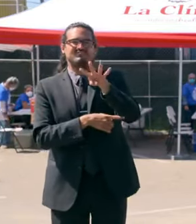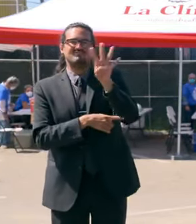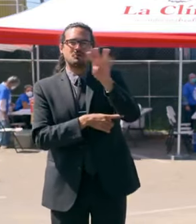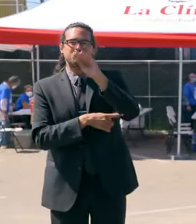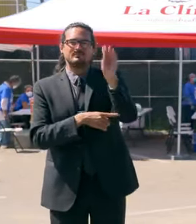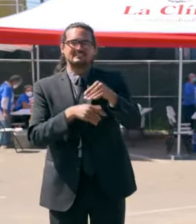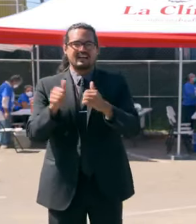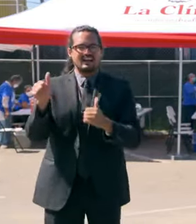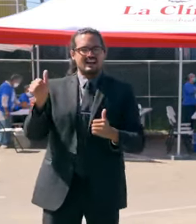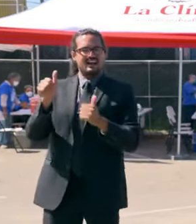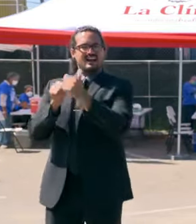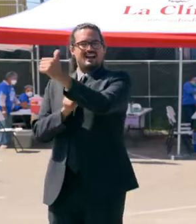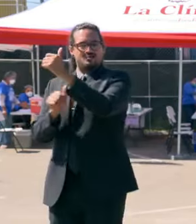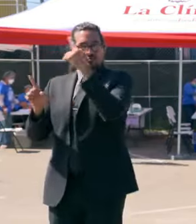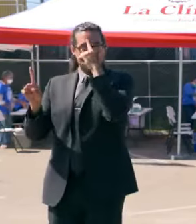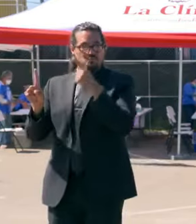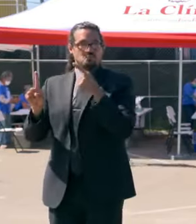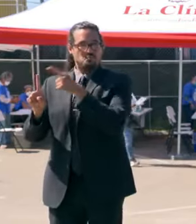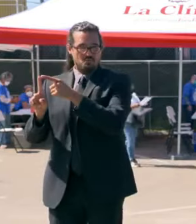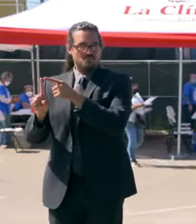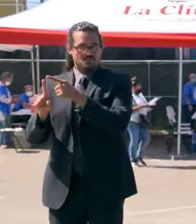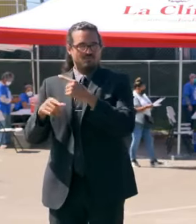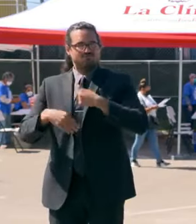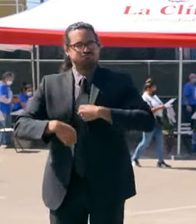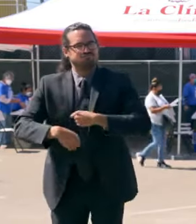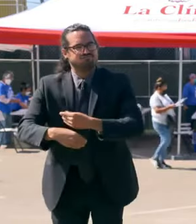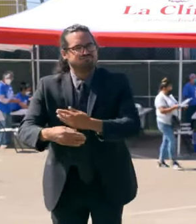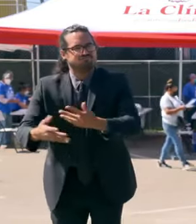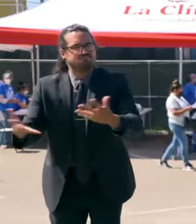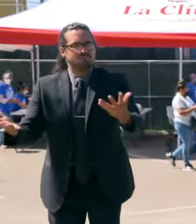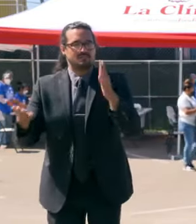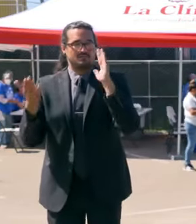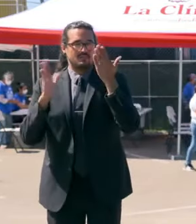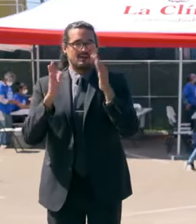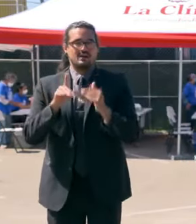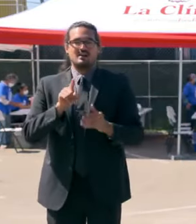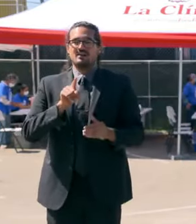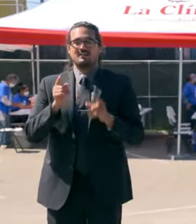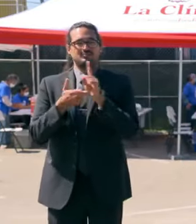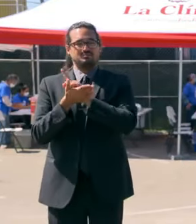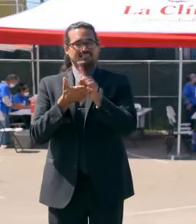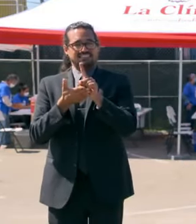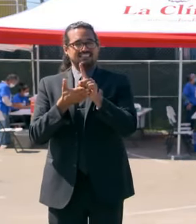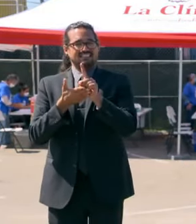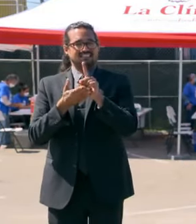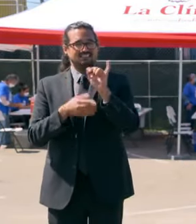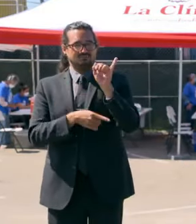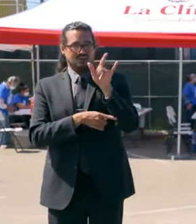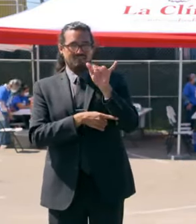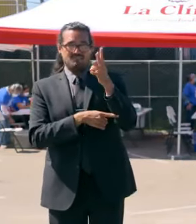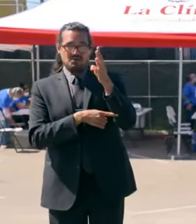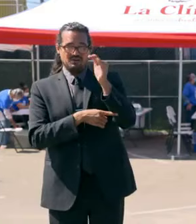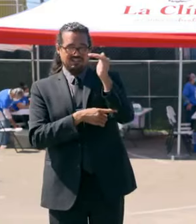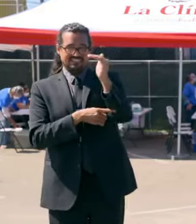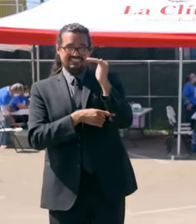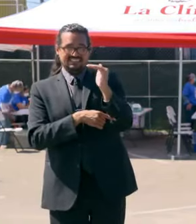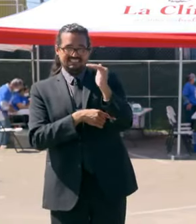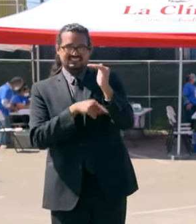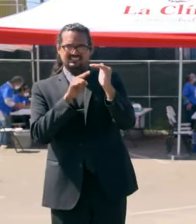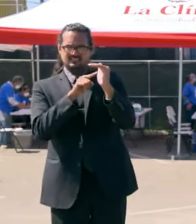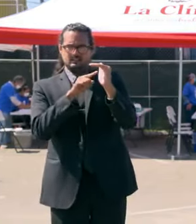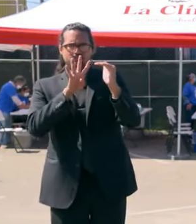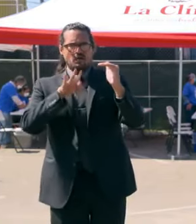doses being administered than we were the week after the 4th of July holiday weekend. So we're seeing progress.